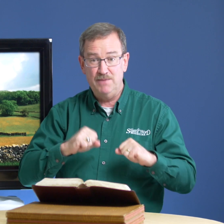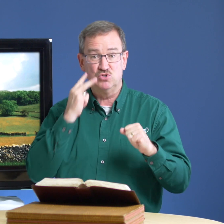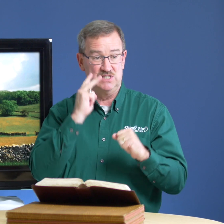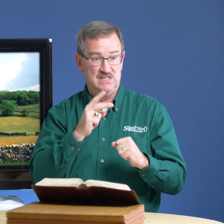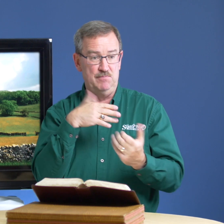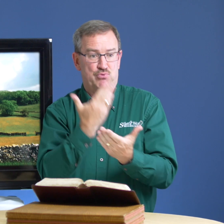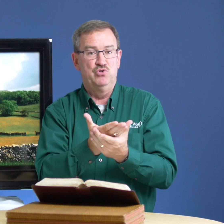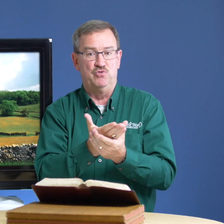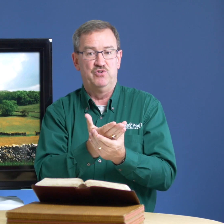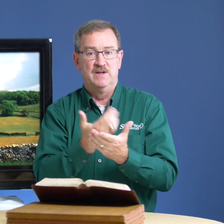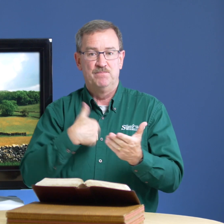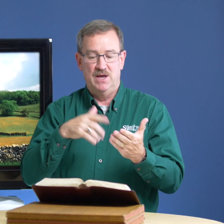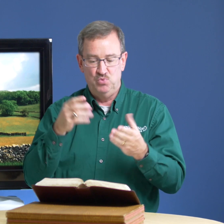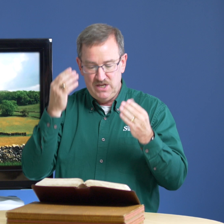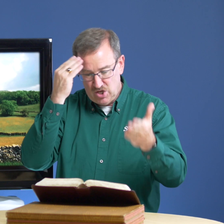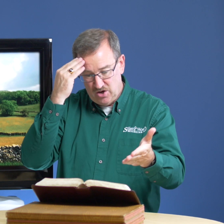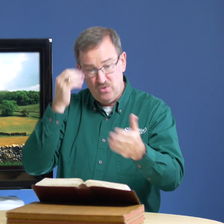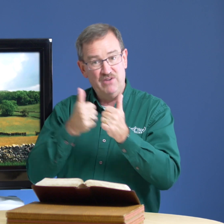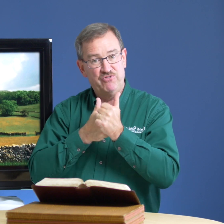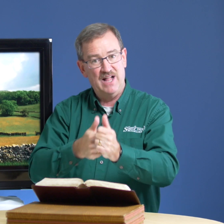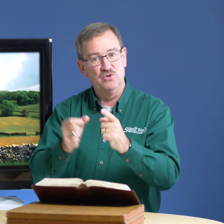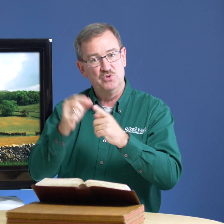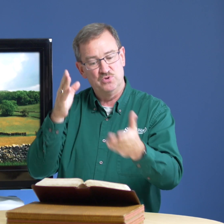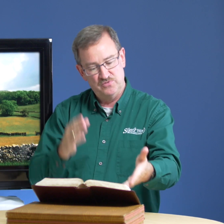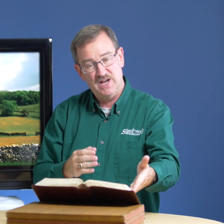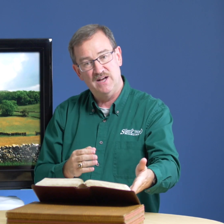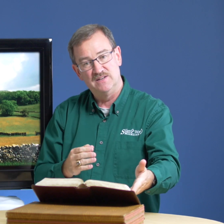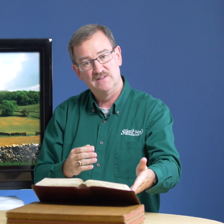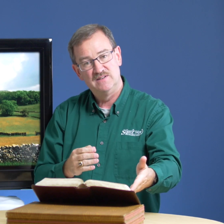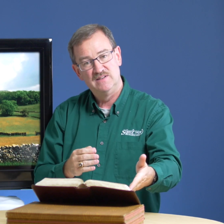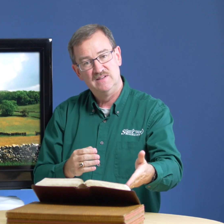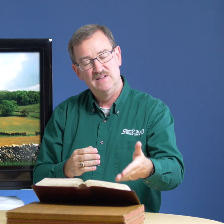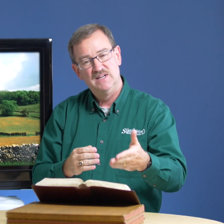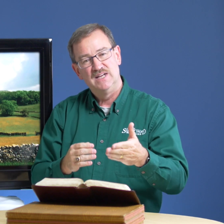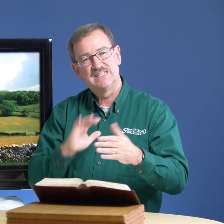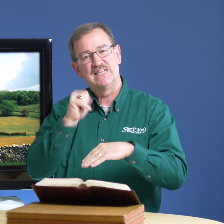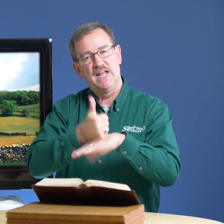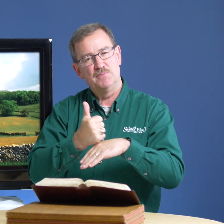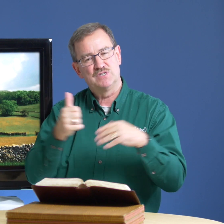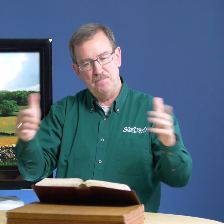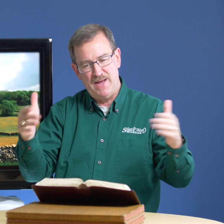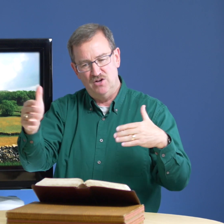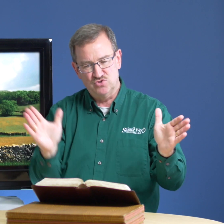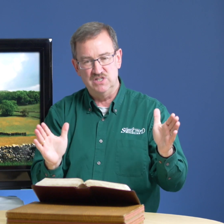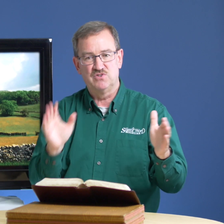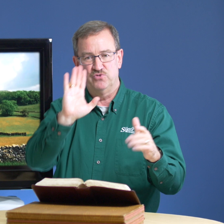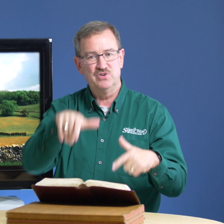able to see proof that we know and follow the word of god set up some boundaries for your